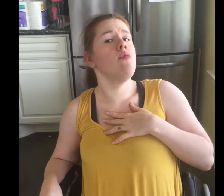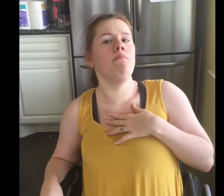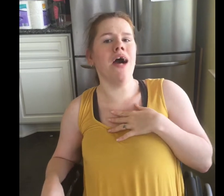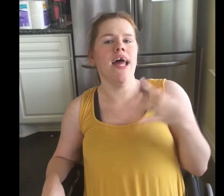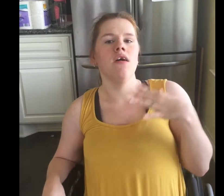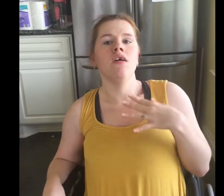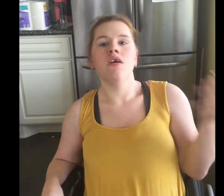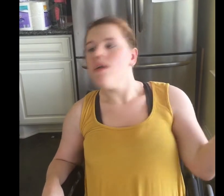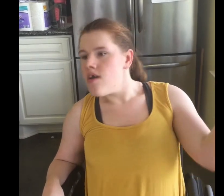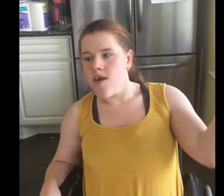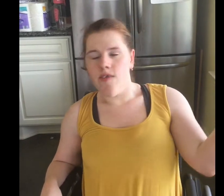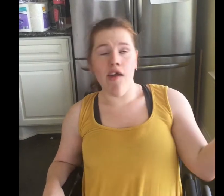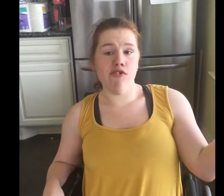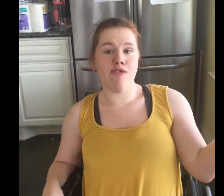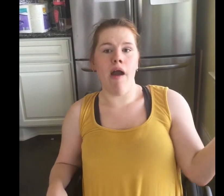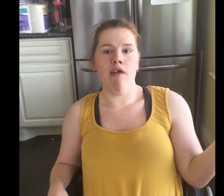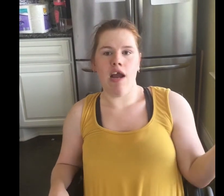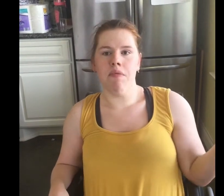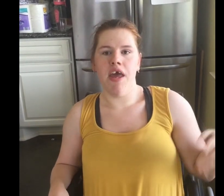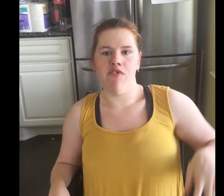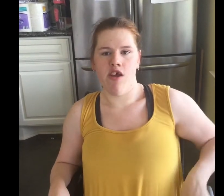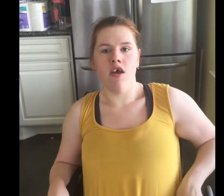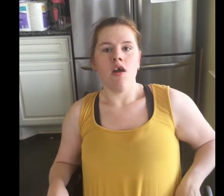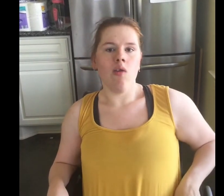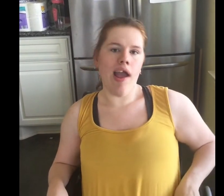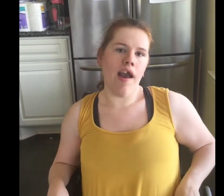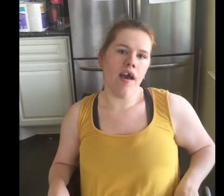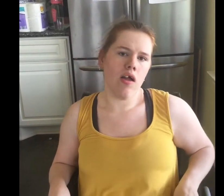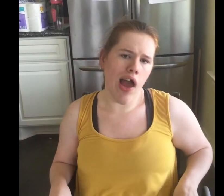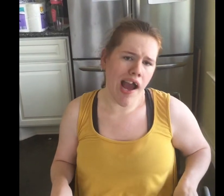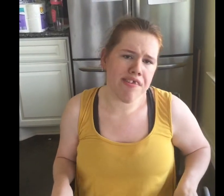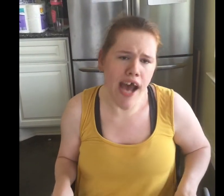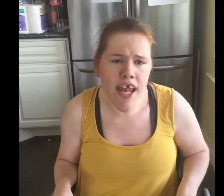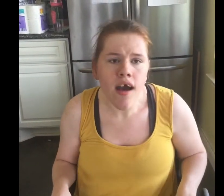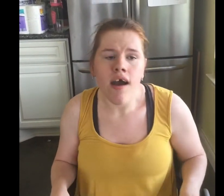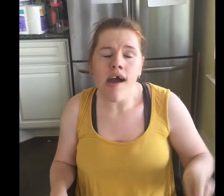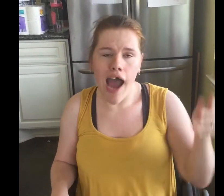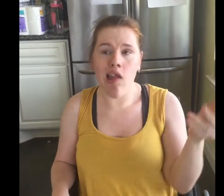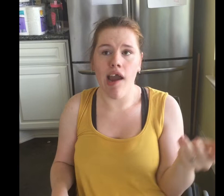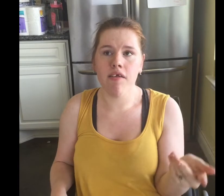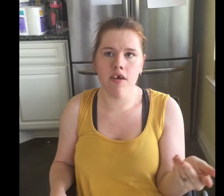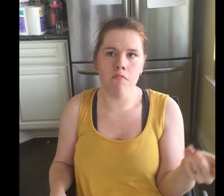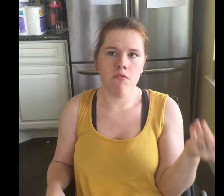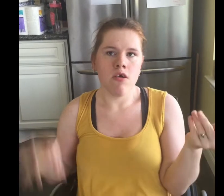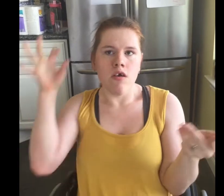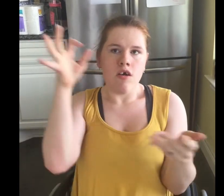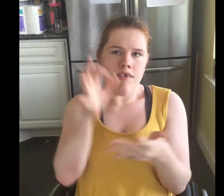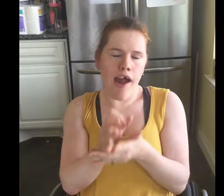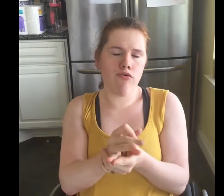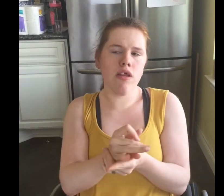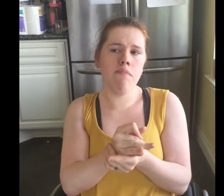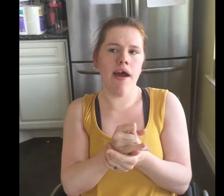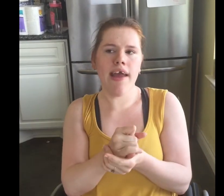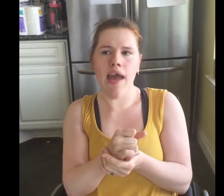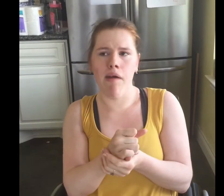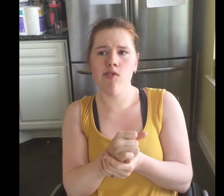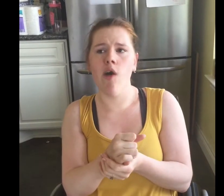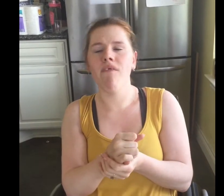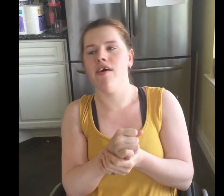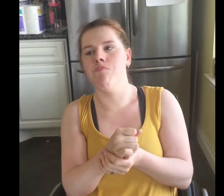but that's just my recommendation. Like I said, I like to naturally medicate myself as